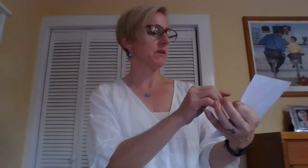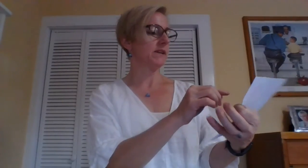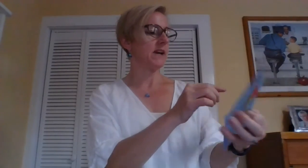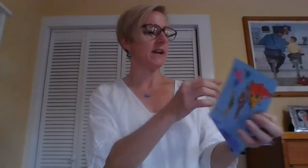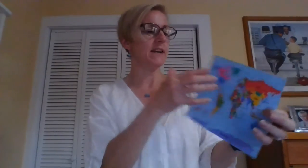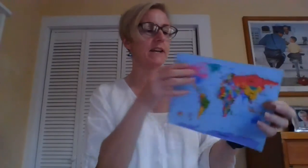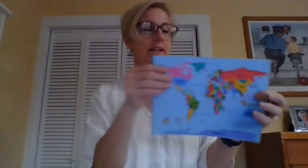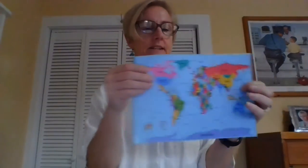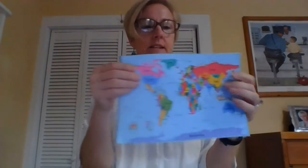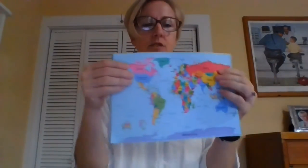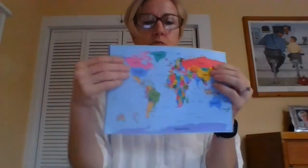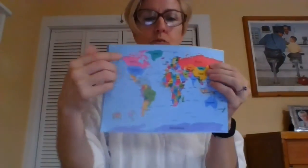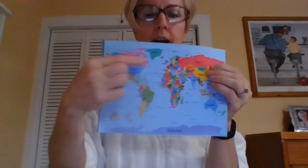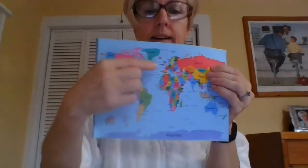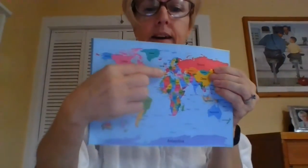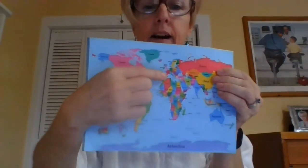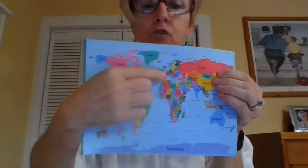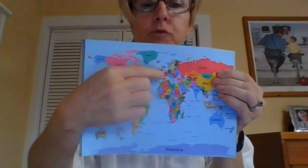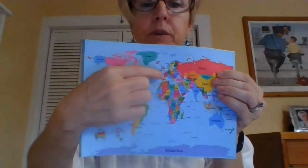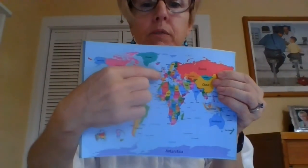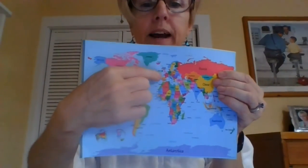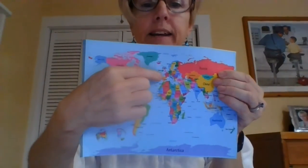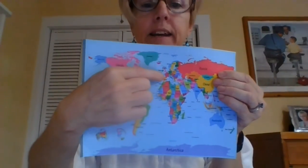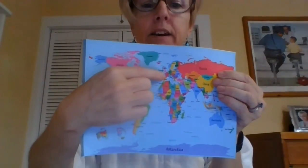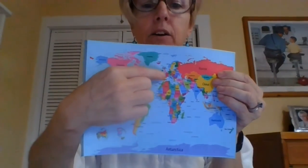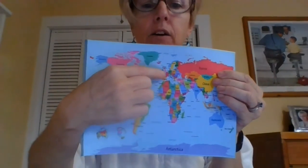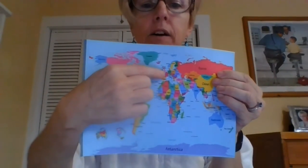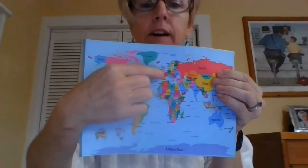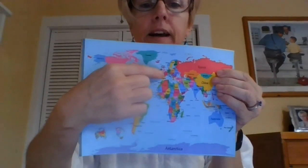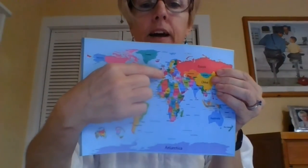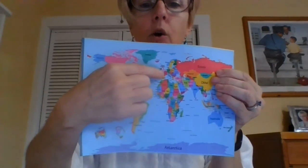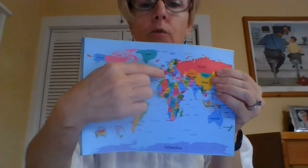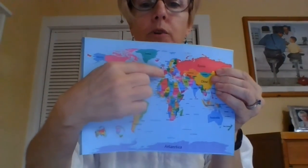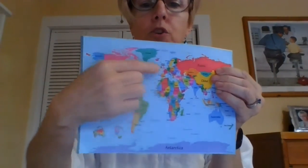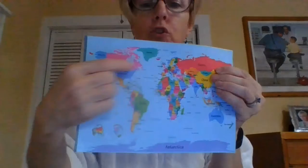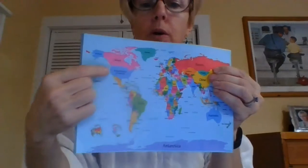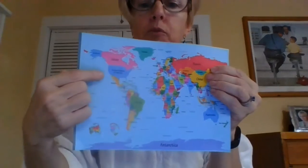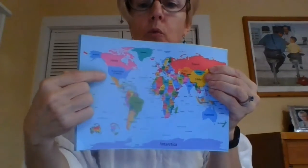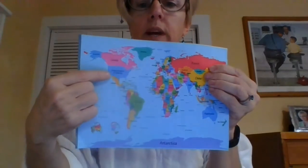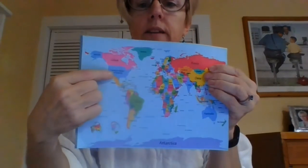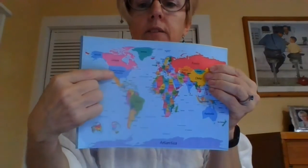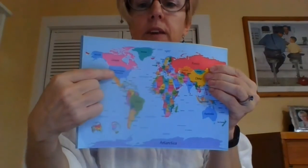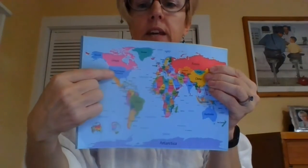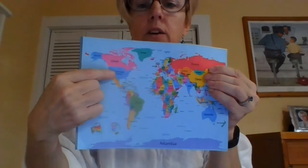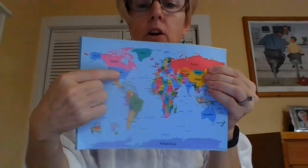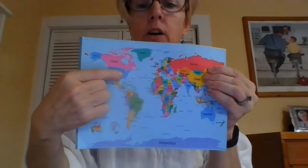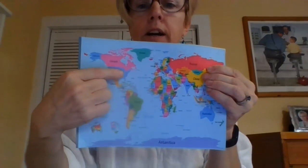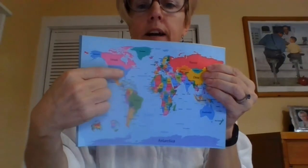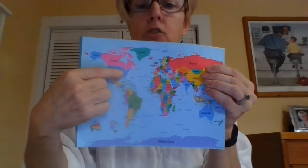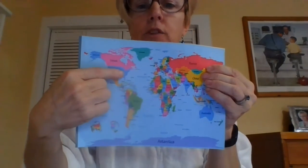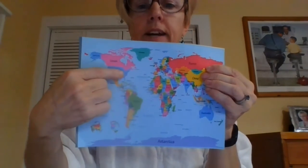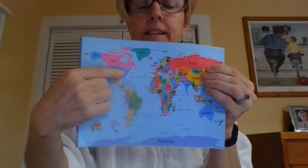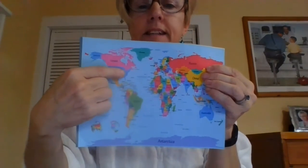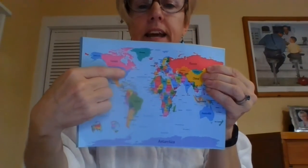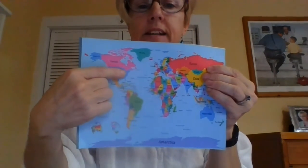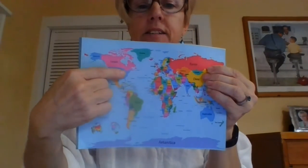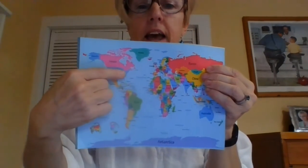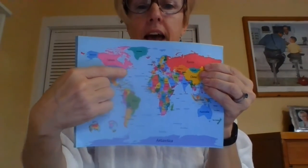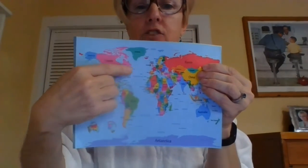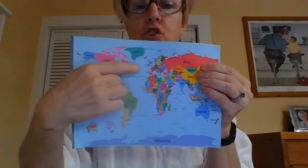really tiny. It's this red country right here over in Europe. So, we live here in the United States, and